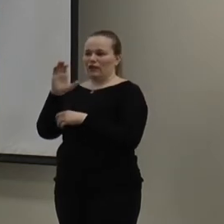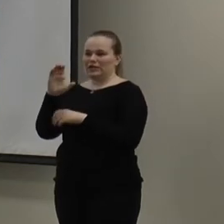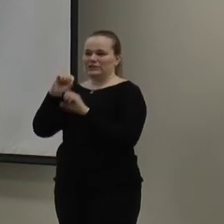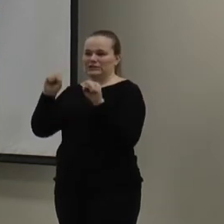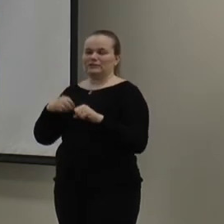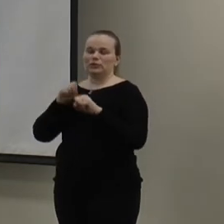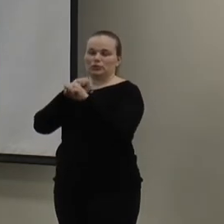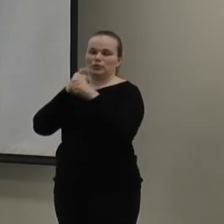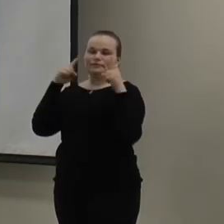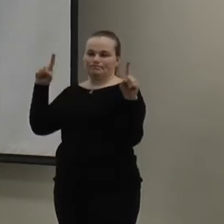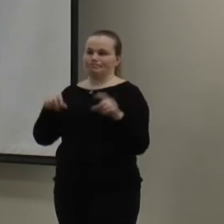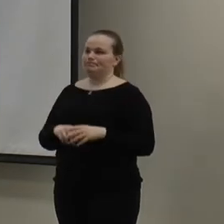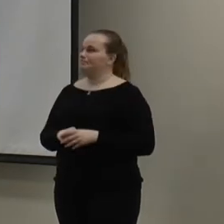working.